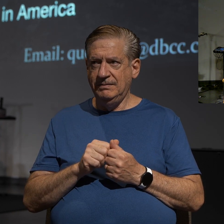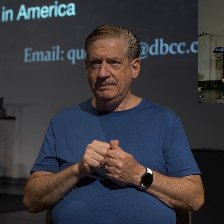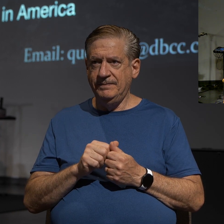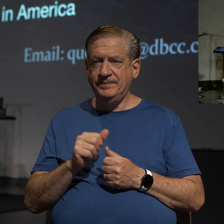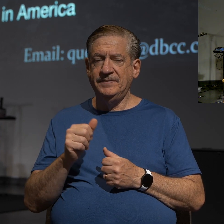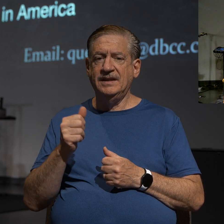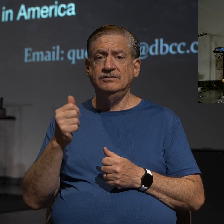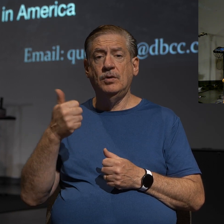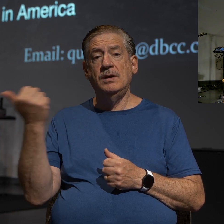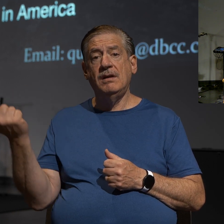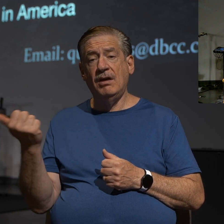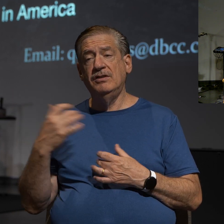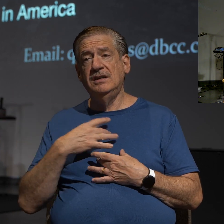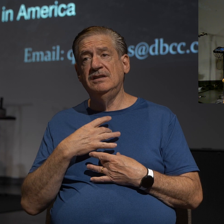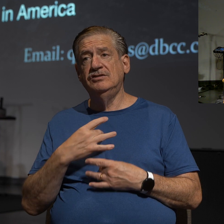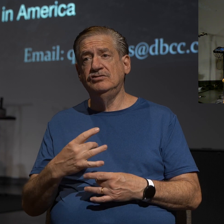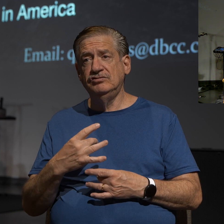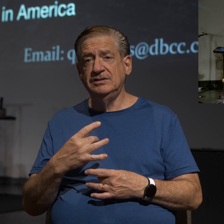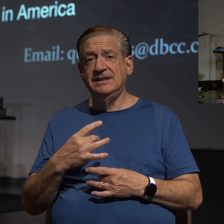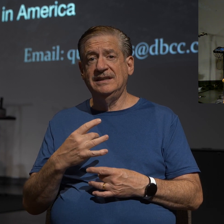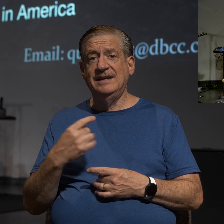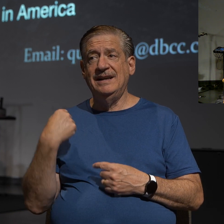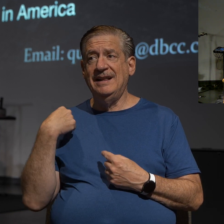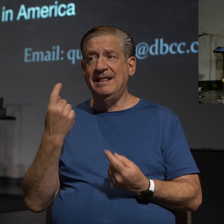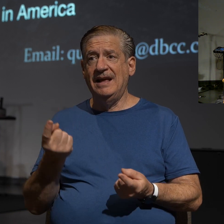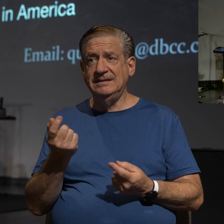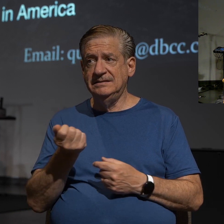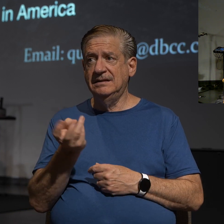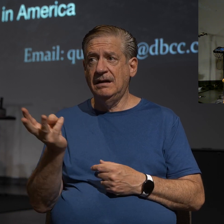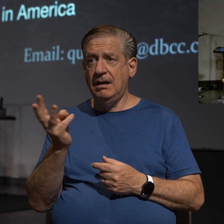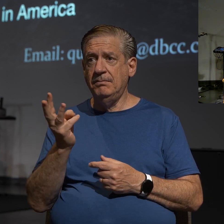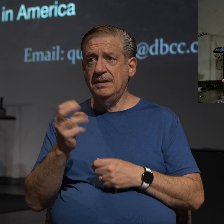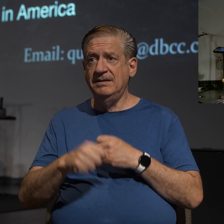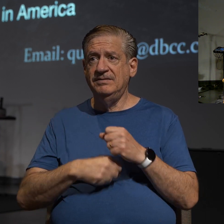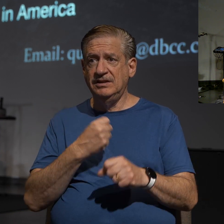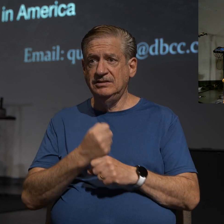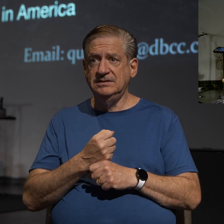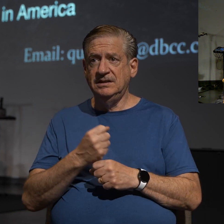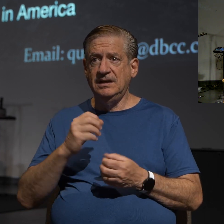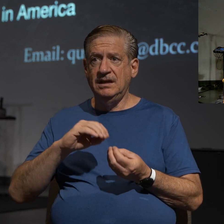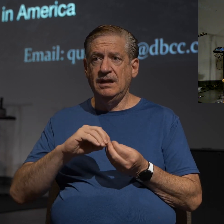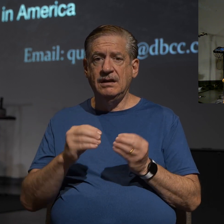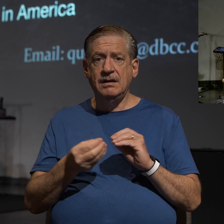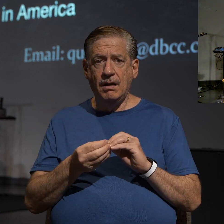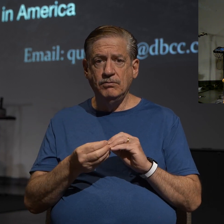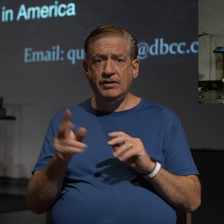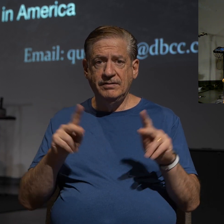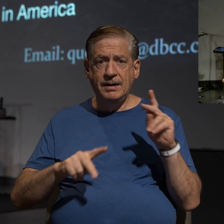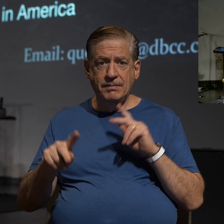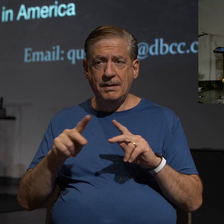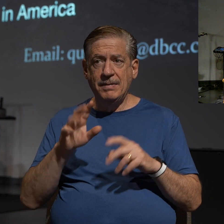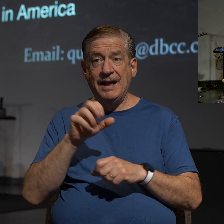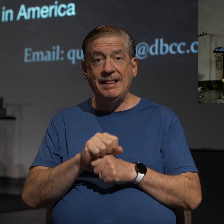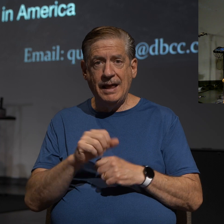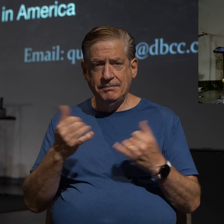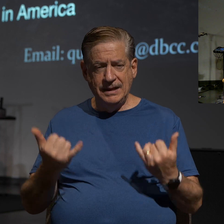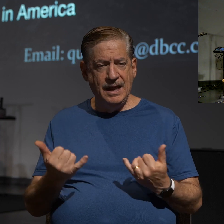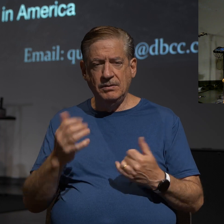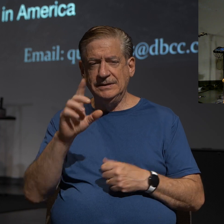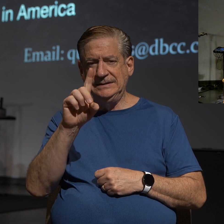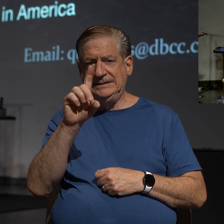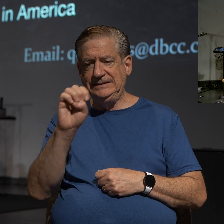another interesting trend that's happened in the last couple years is the number of people who would claim that they are now de-churched.